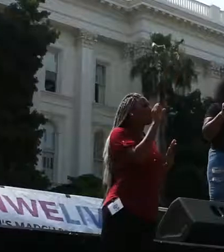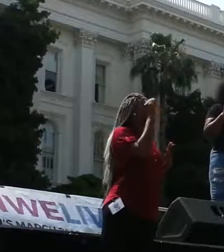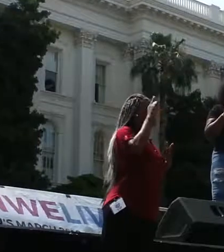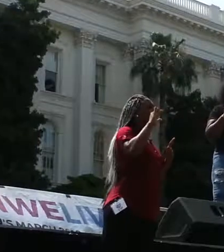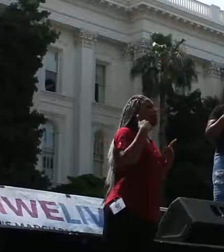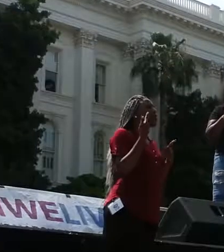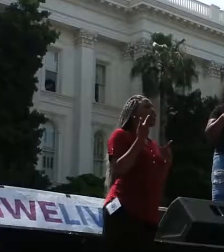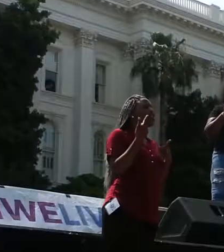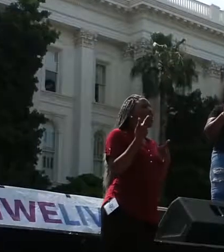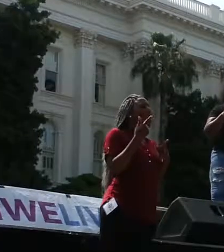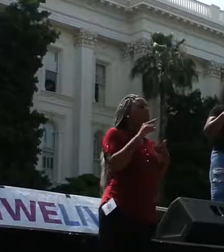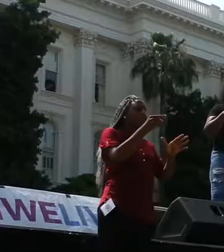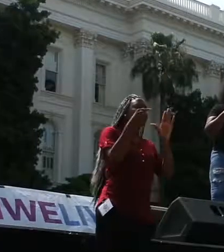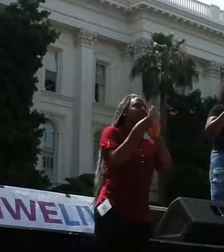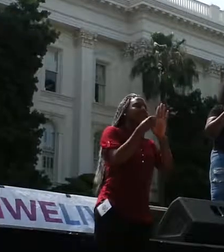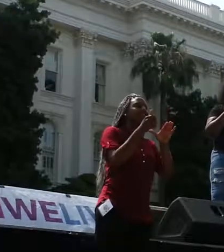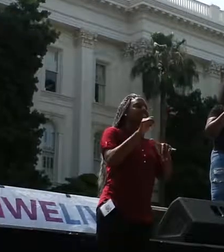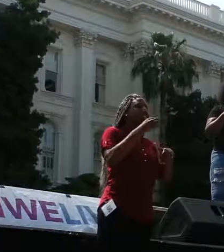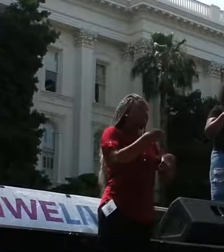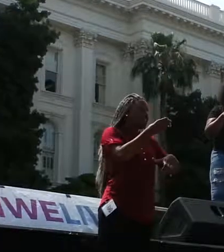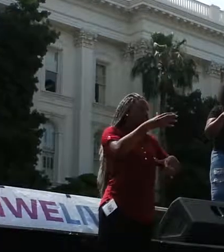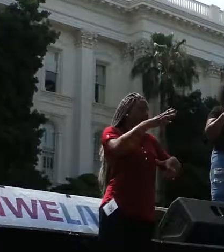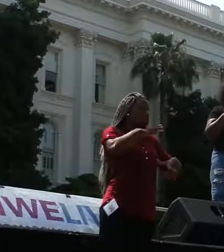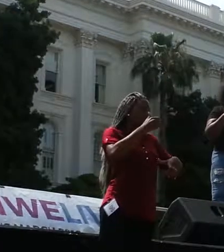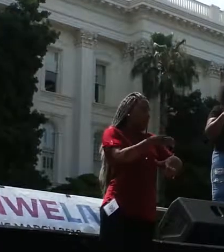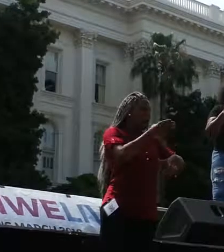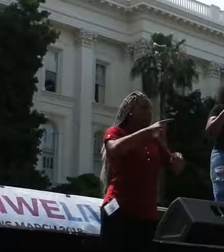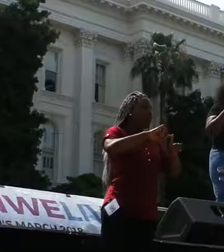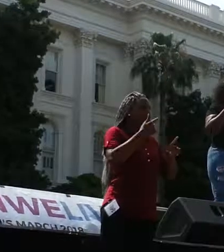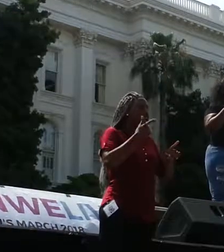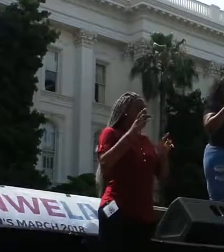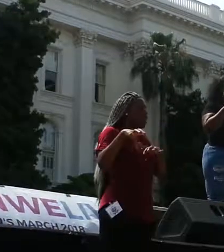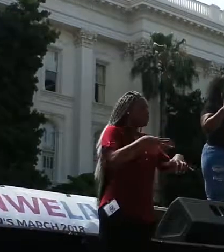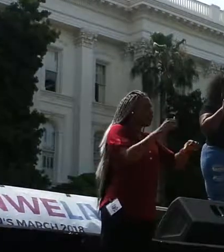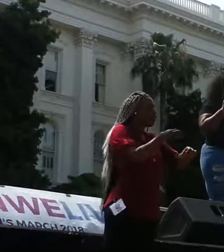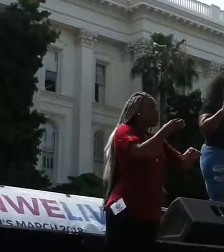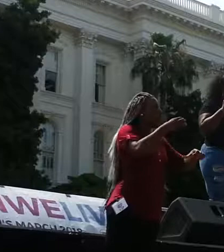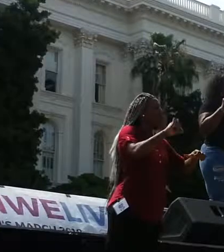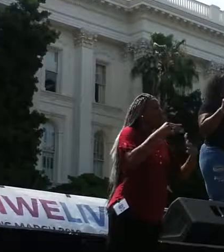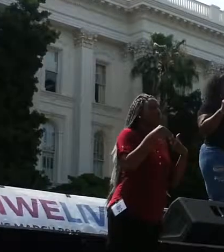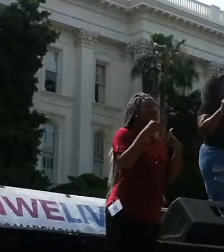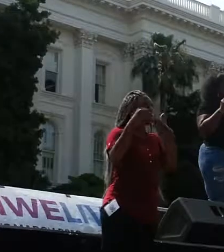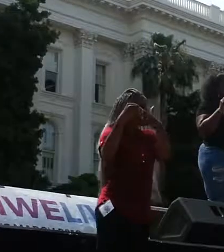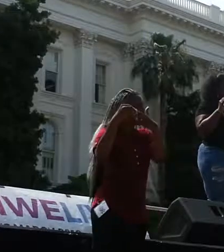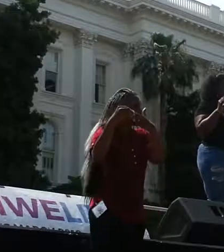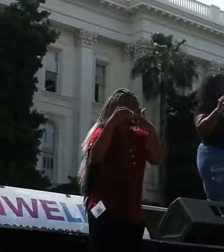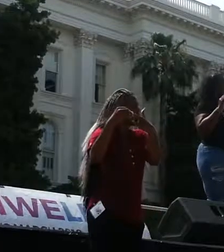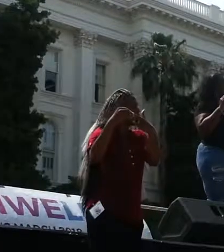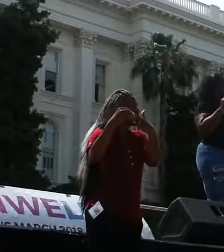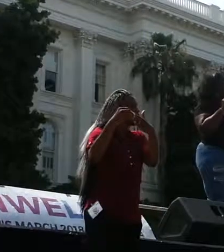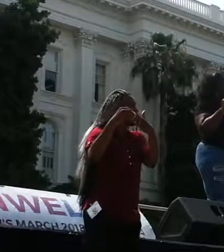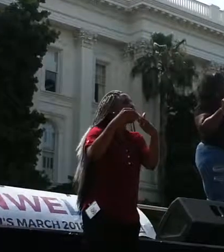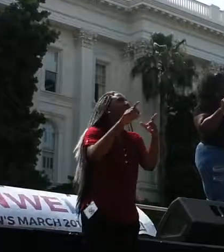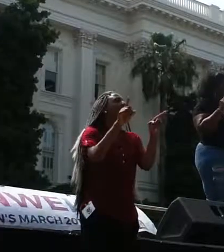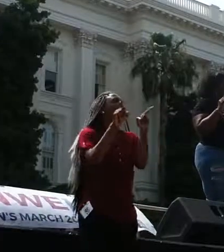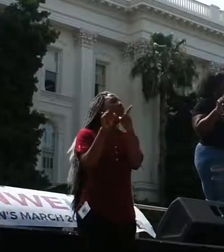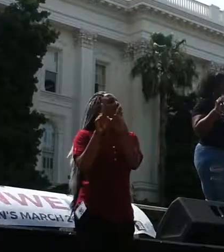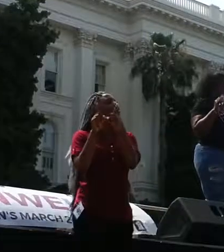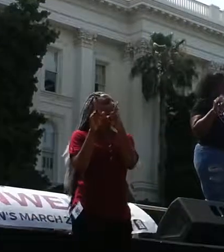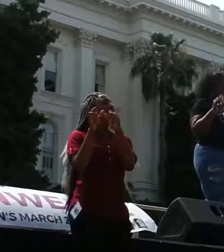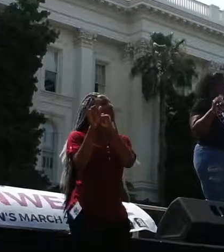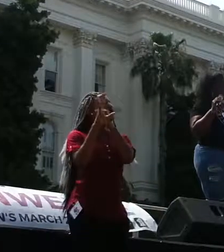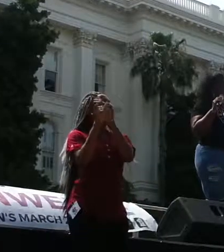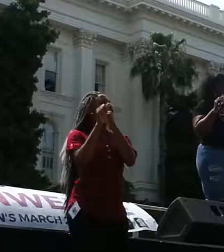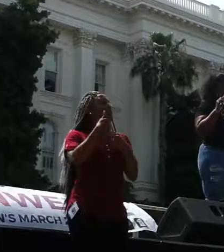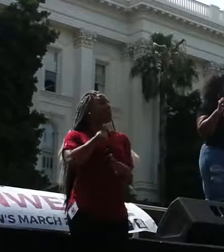As we women have taken ownership of this space and lead it very well, might I toot the proverbial horde.